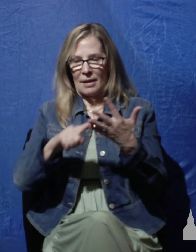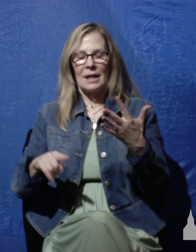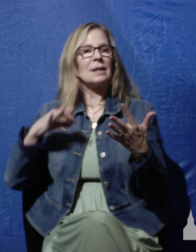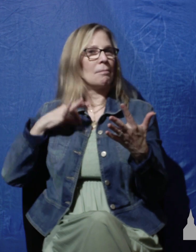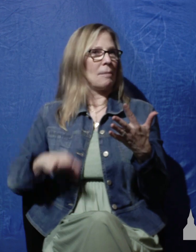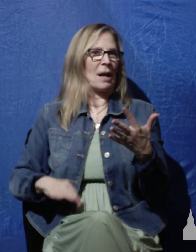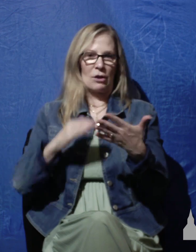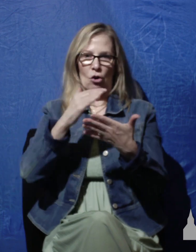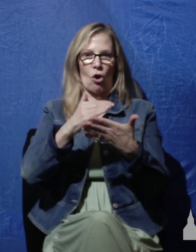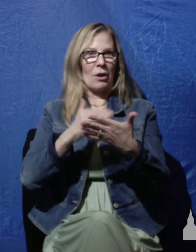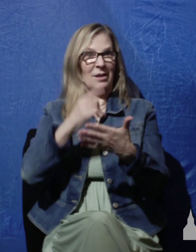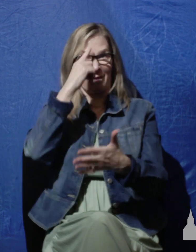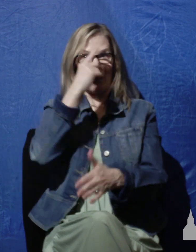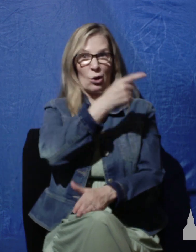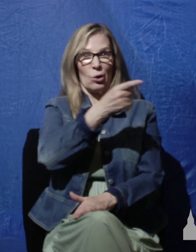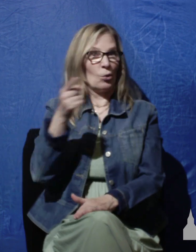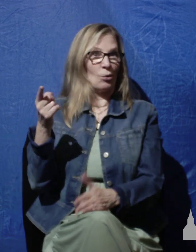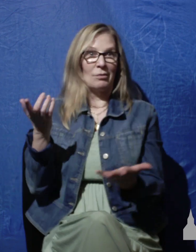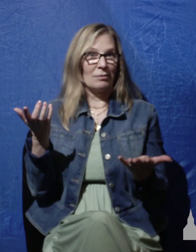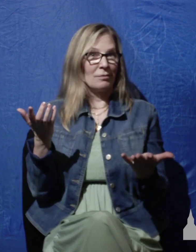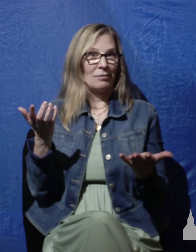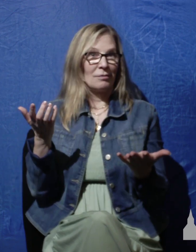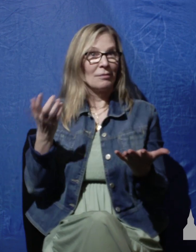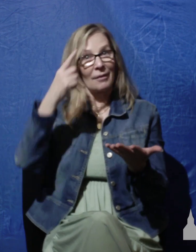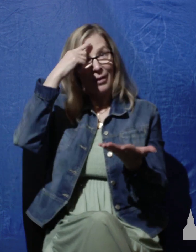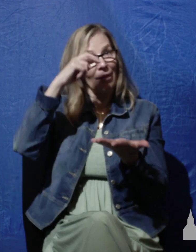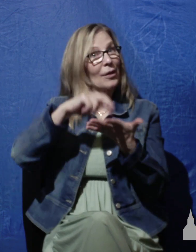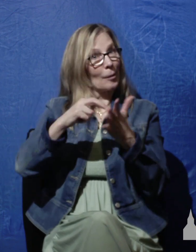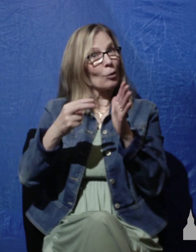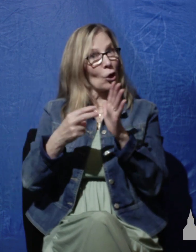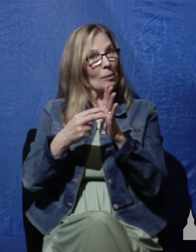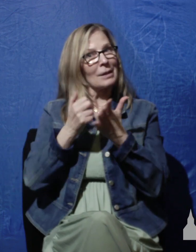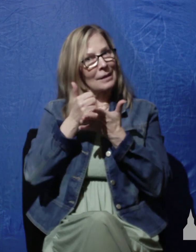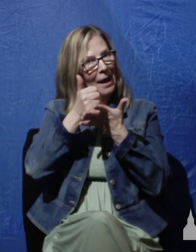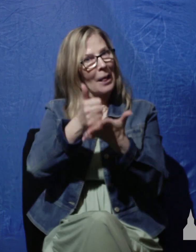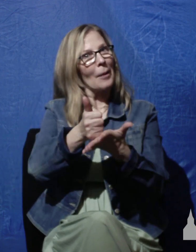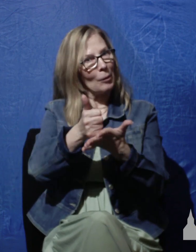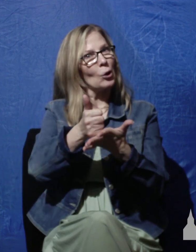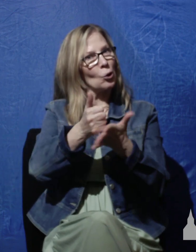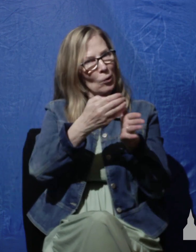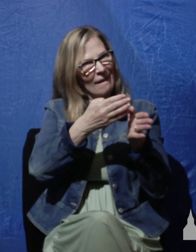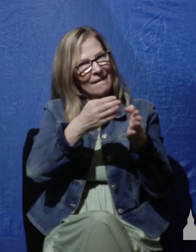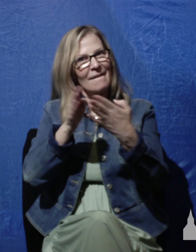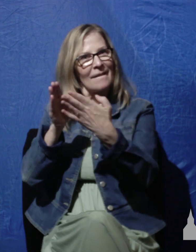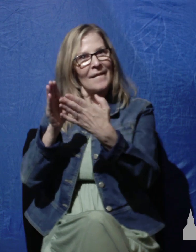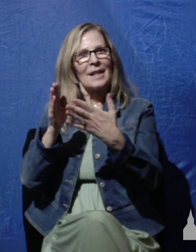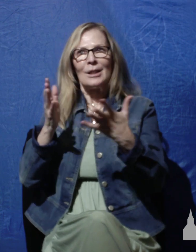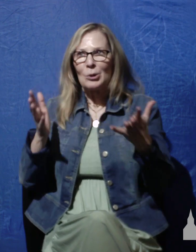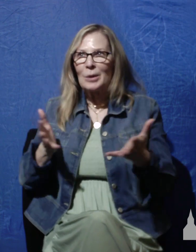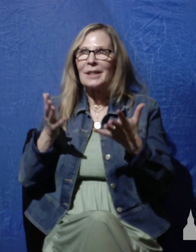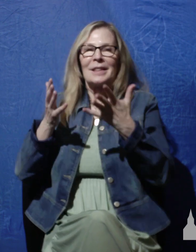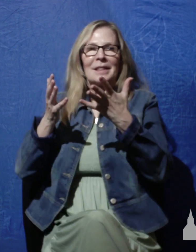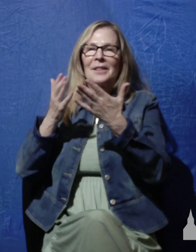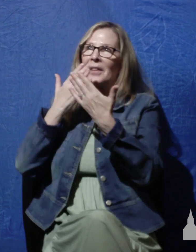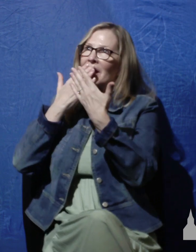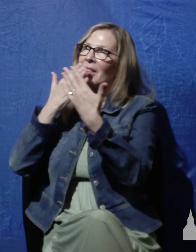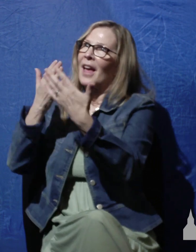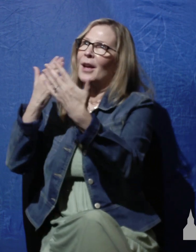listed for you for the purpose of moving you to praise and thank God for them or the principles